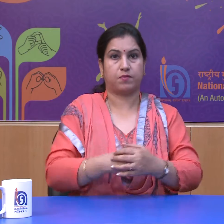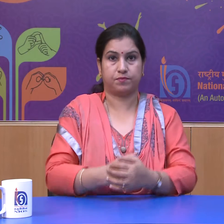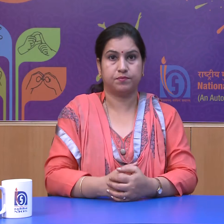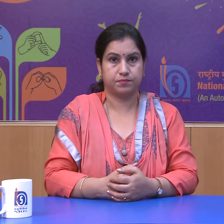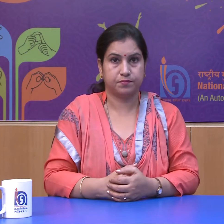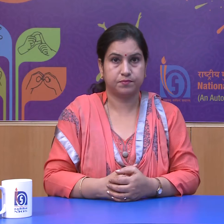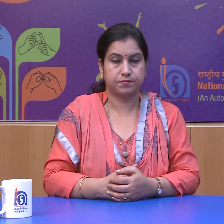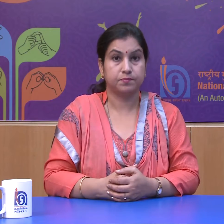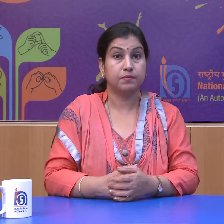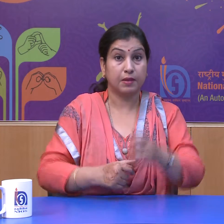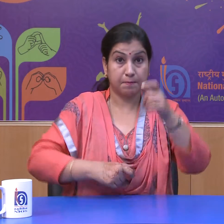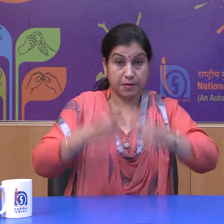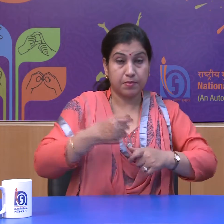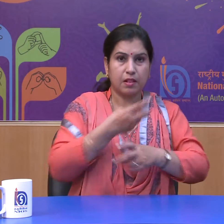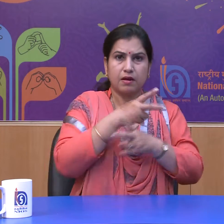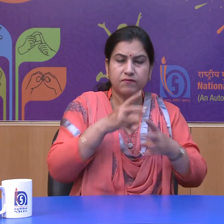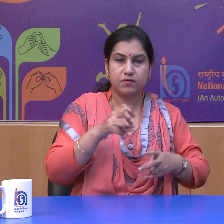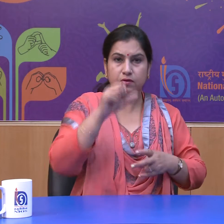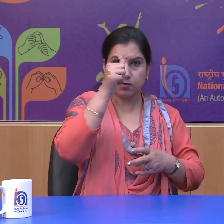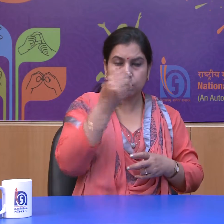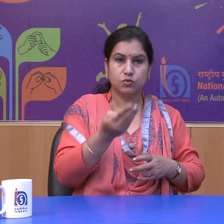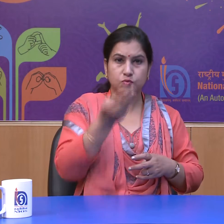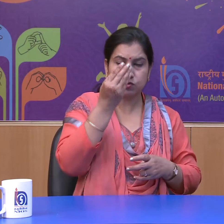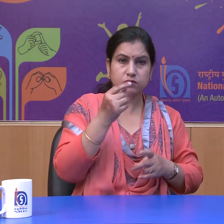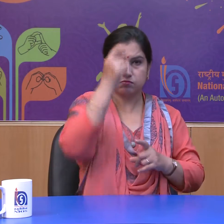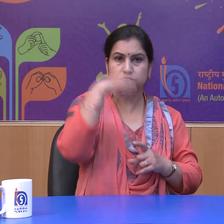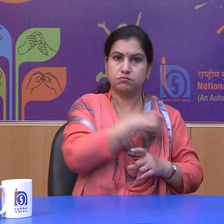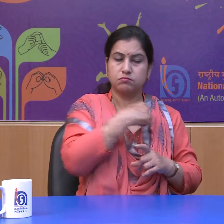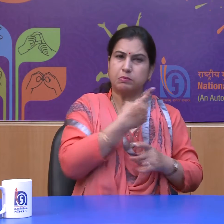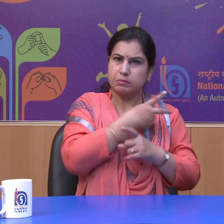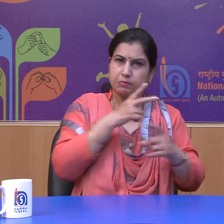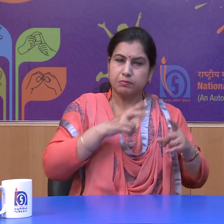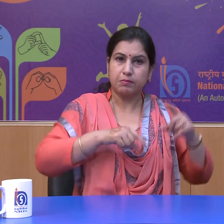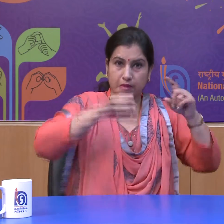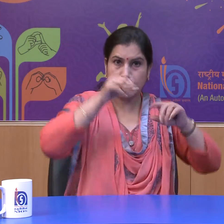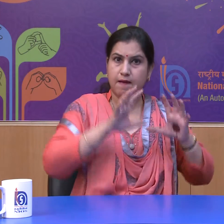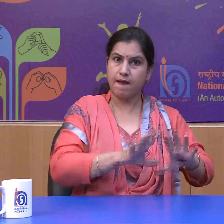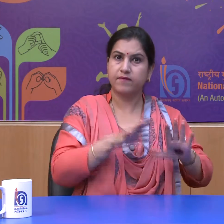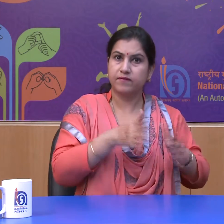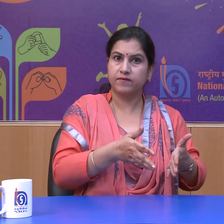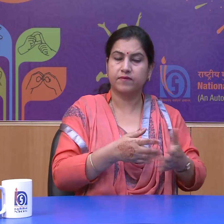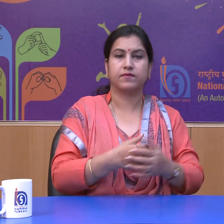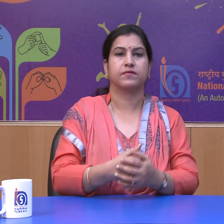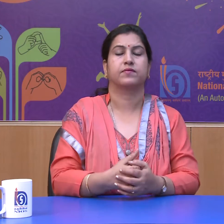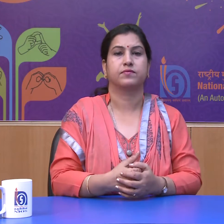People of different religions, cultures